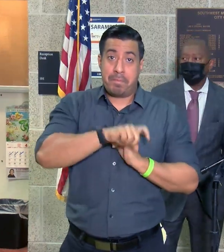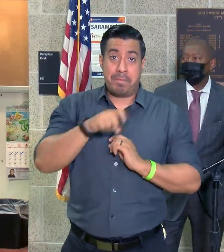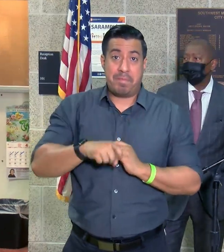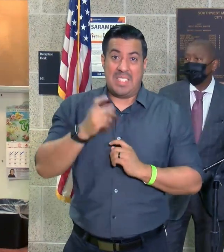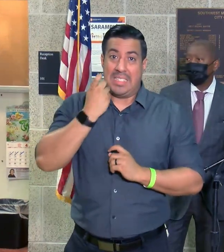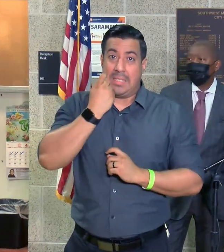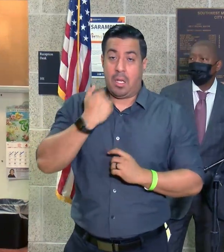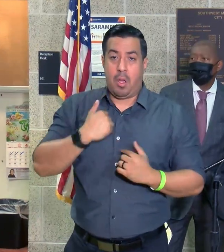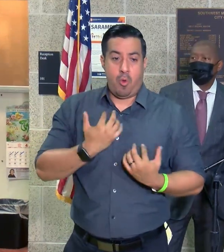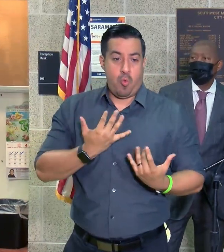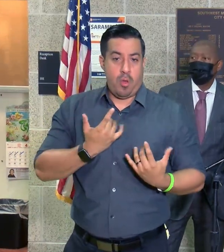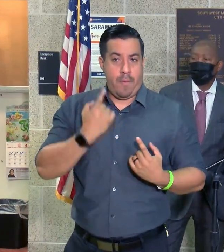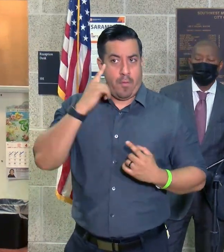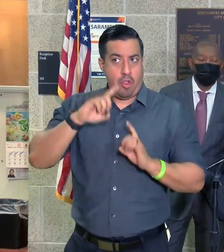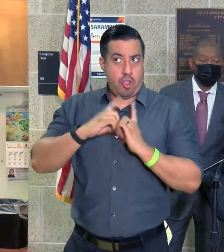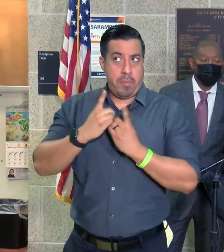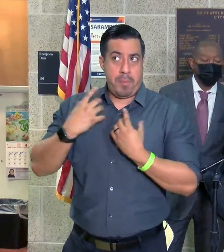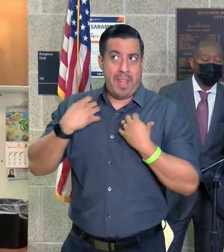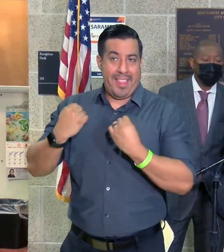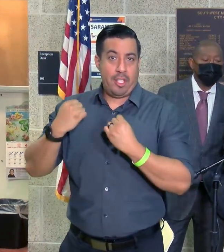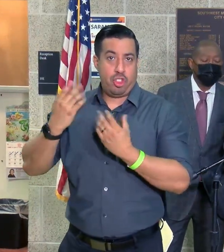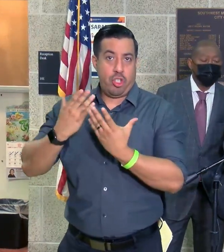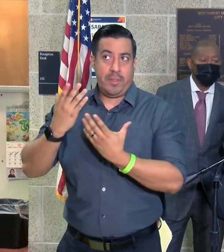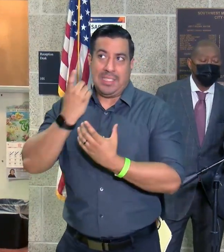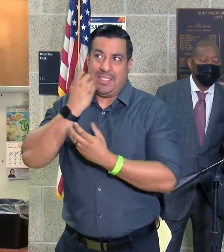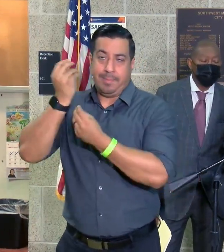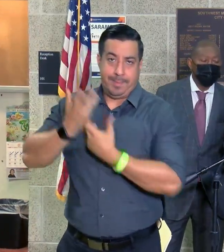just as I was waiting from the Department of State Health Services.